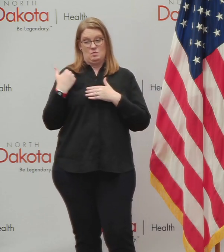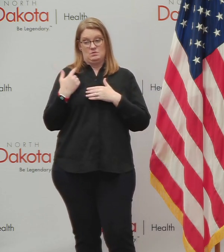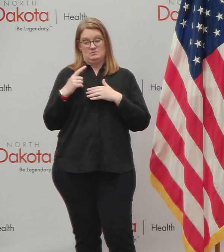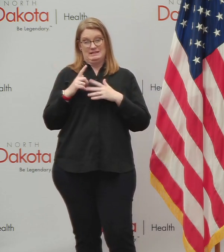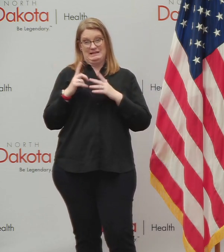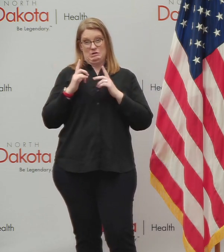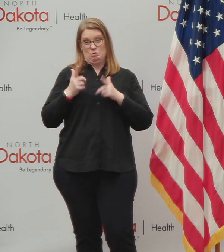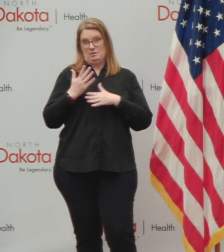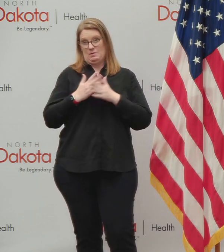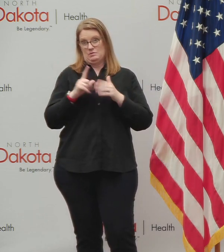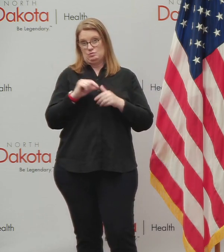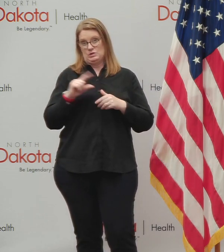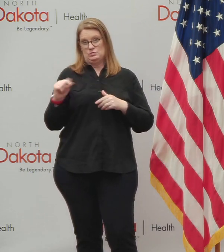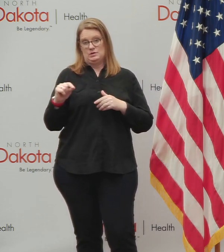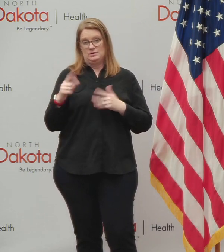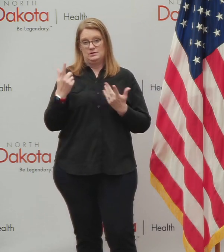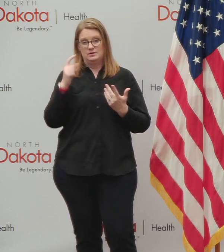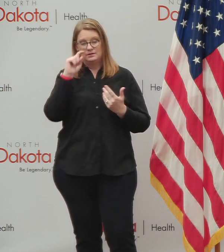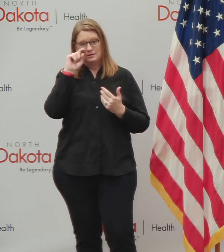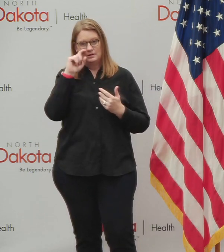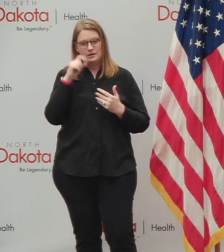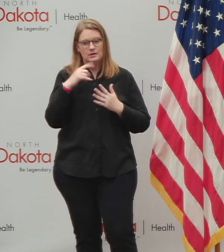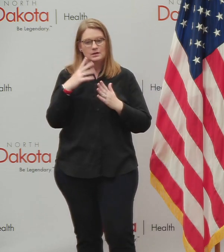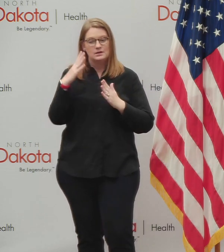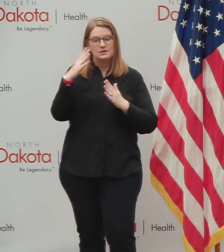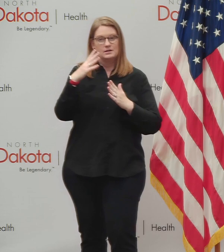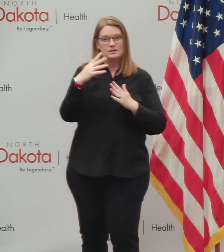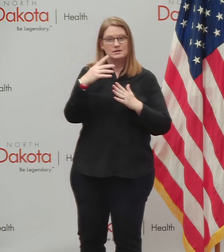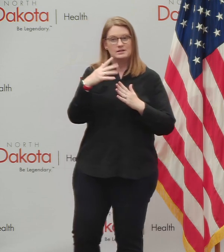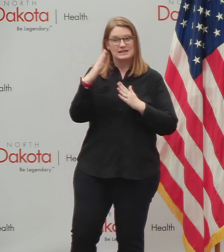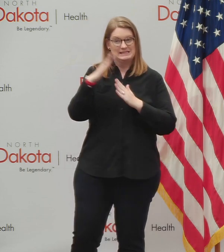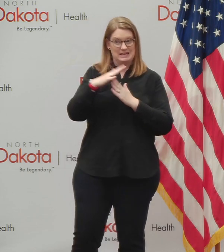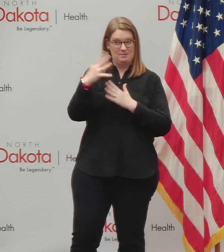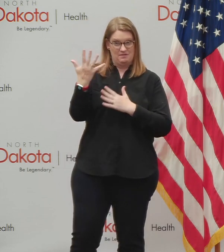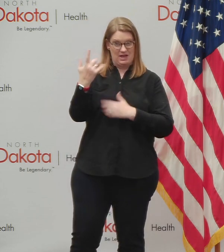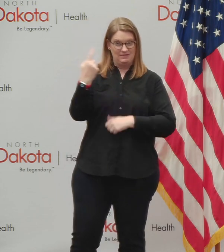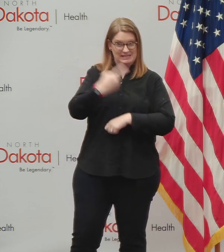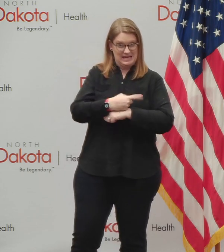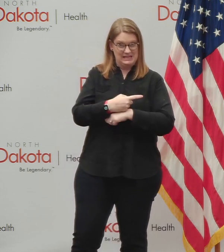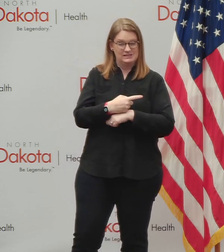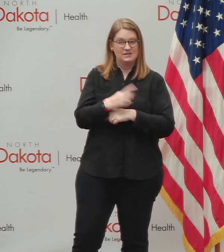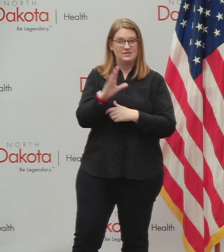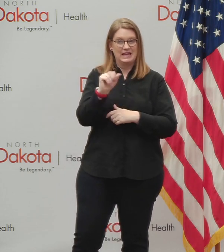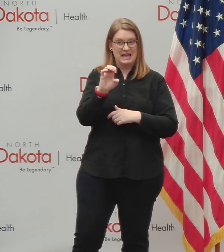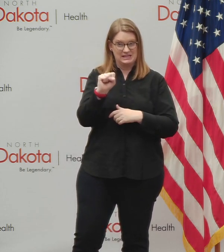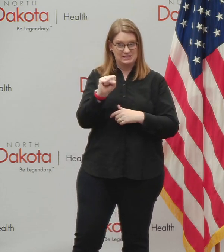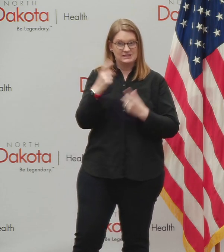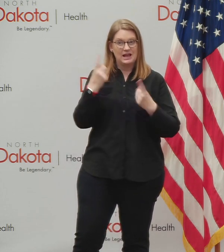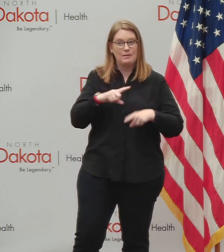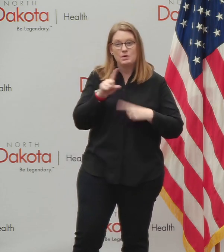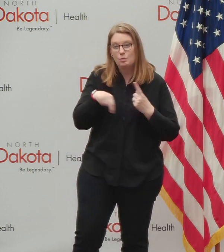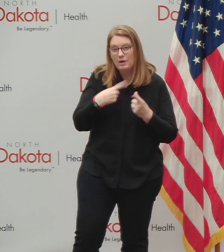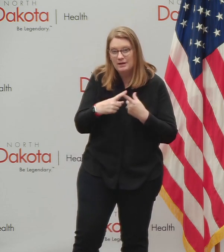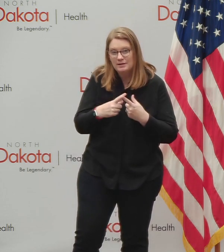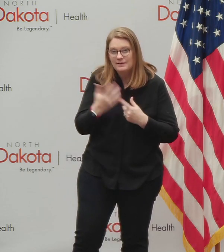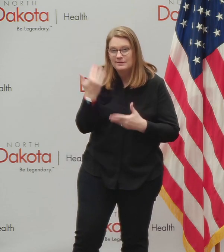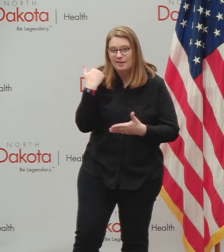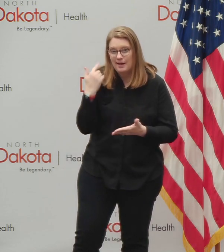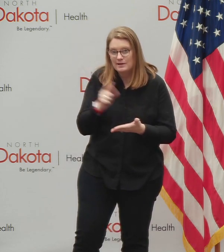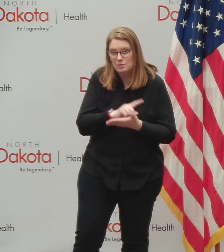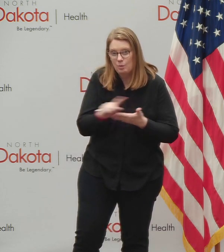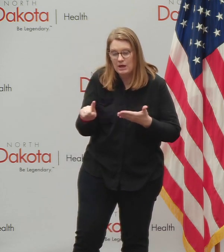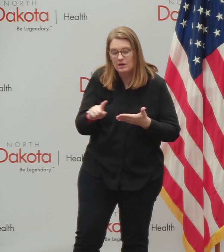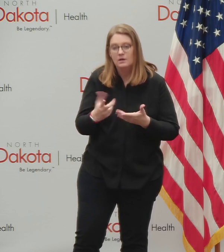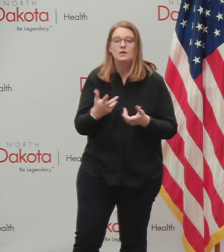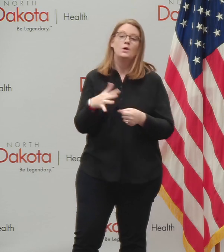the top five days of cases in the United States have all been in the last, in the last week. Within the